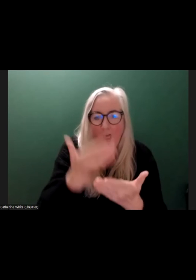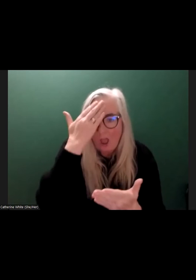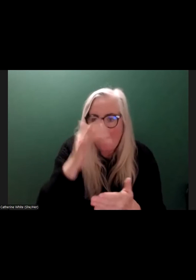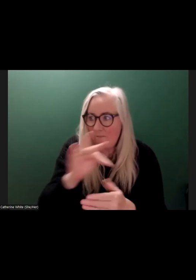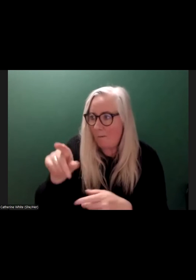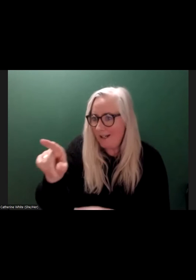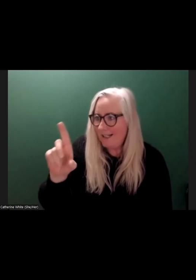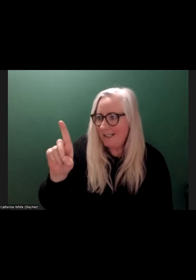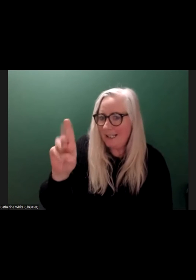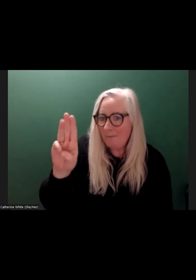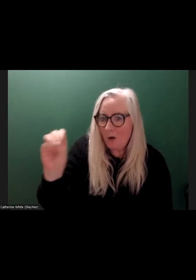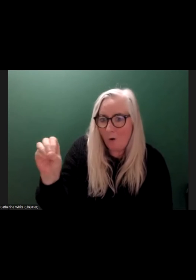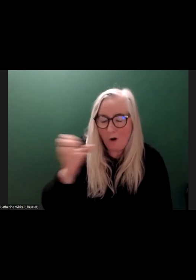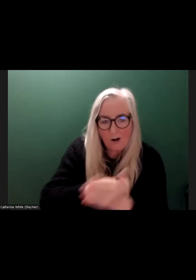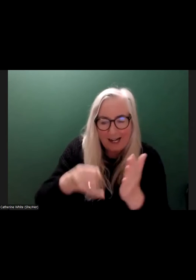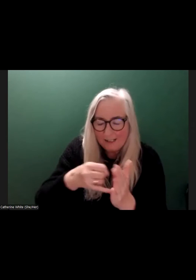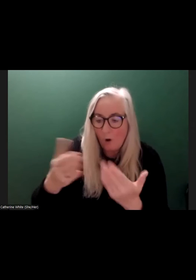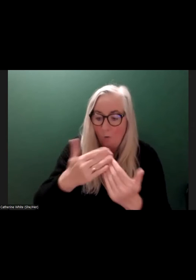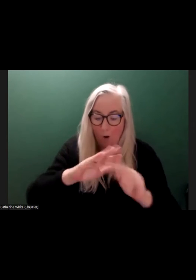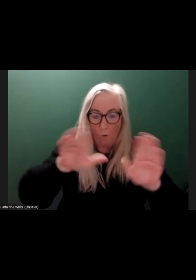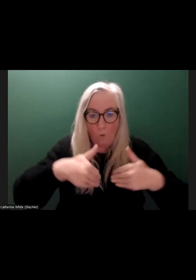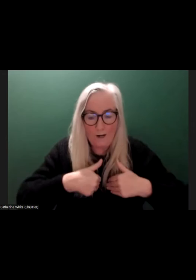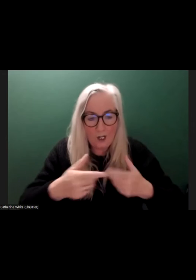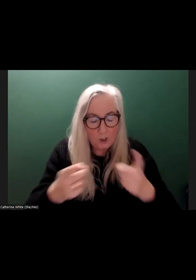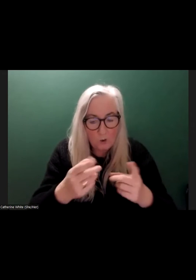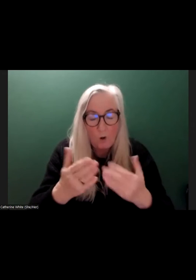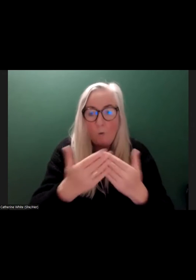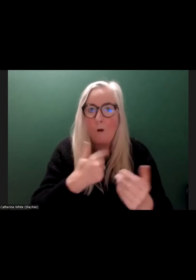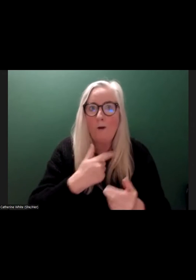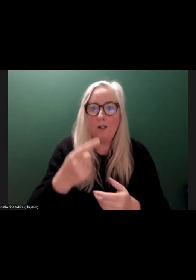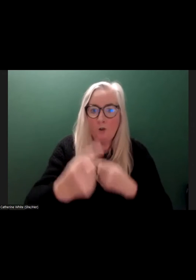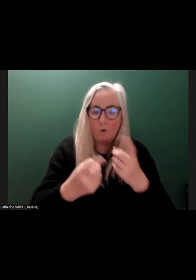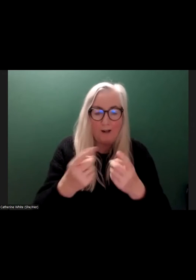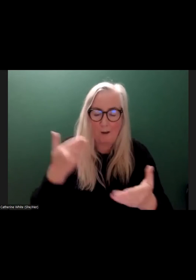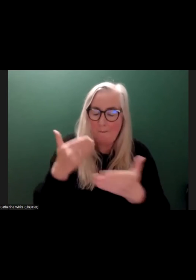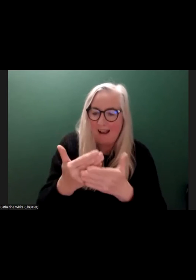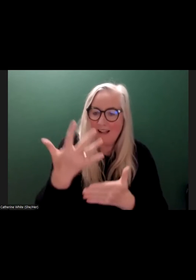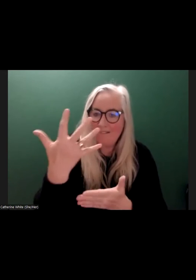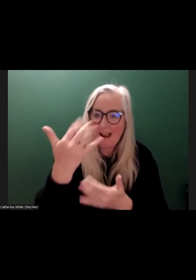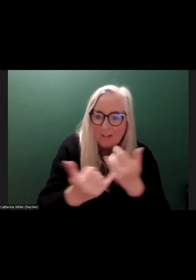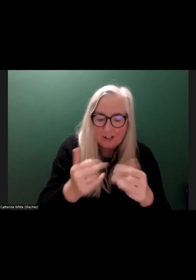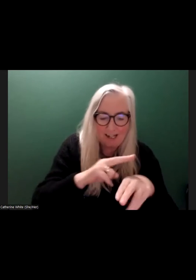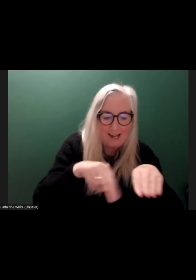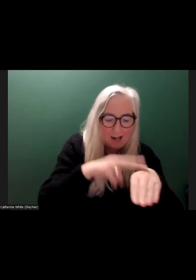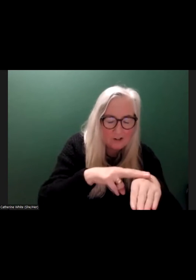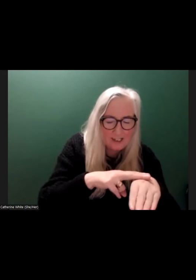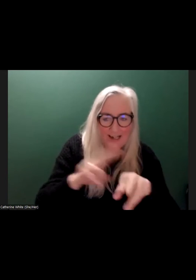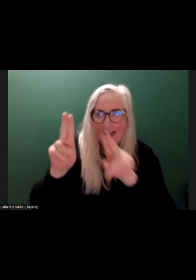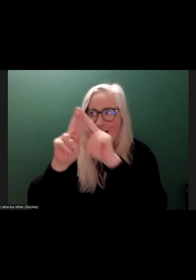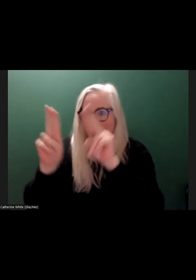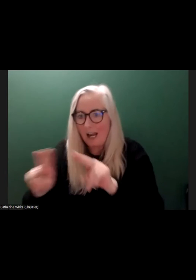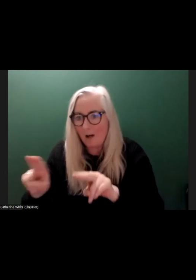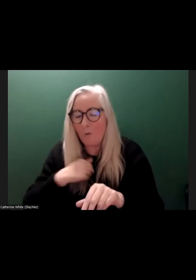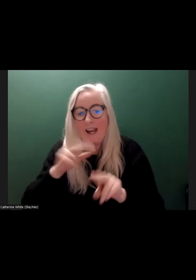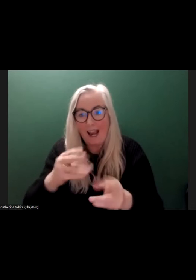doing, Disabled Persons Organizations are doing, what we're doing, what we have done in the last five years, ourselves and internationally. And we can learn